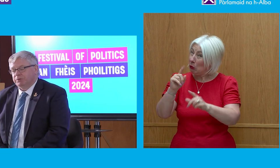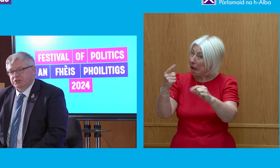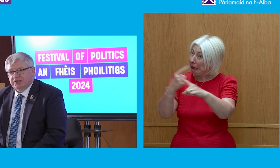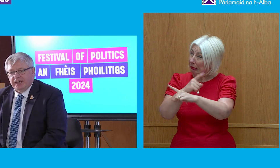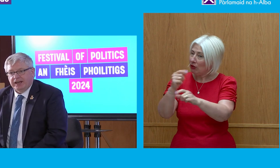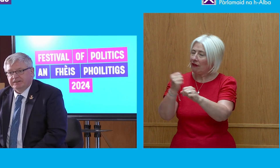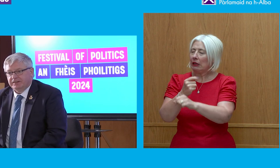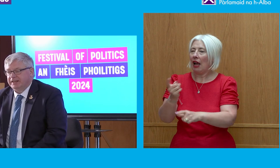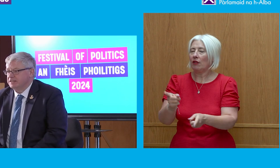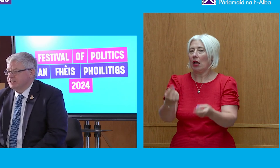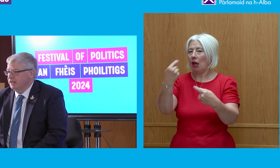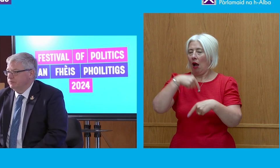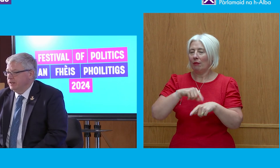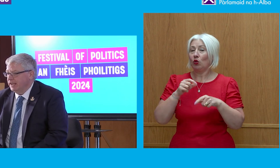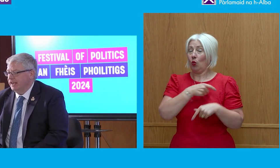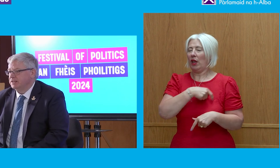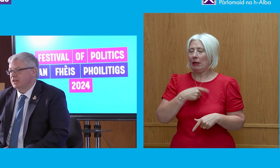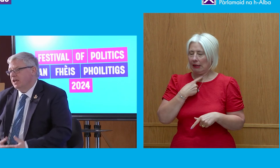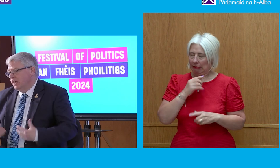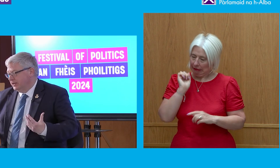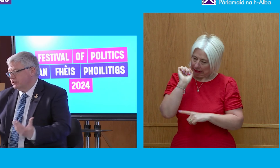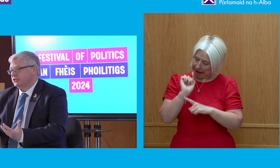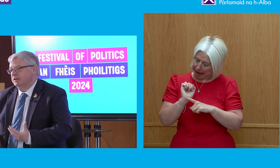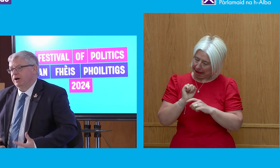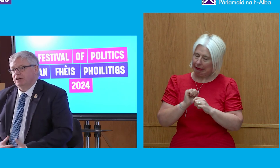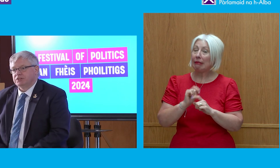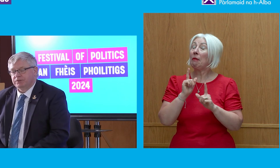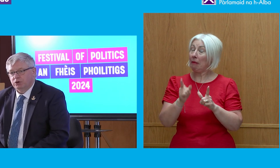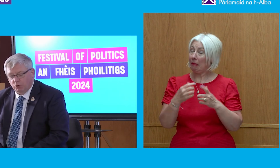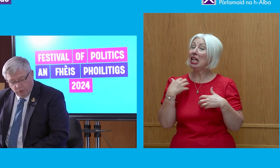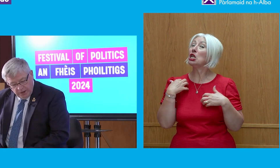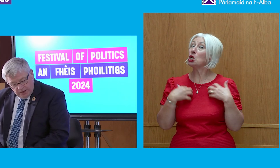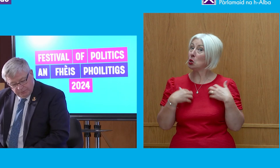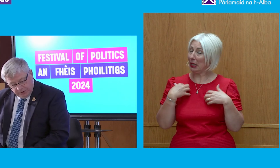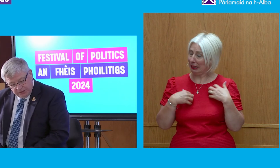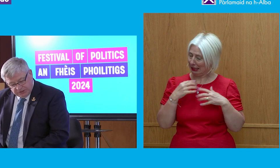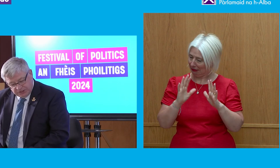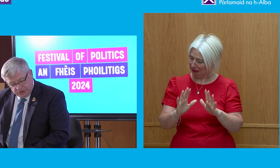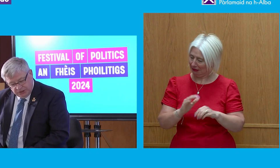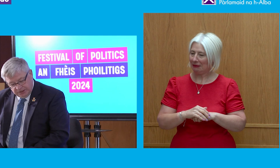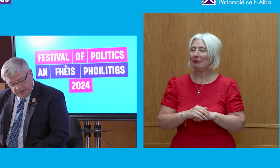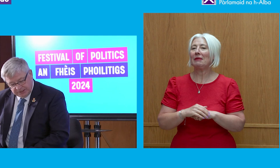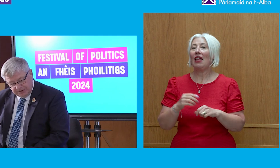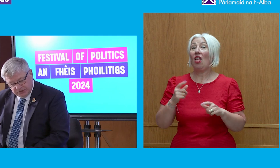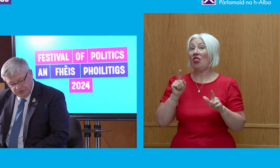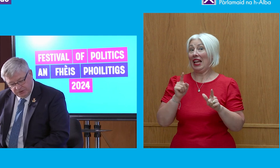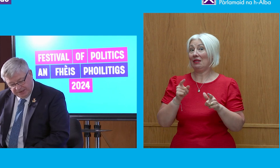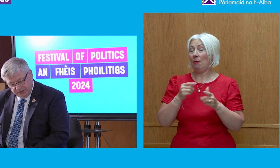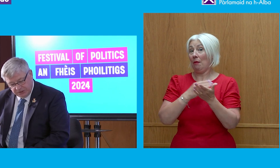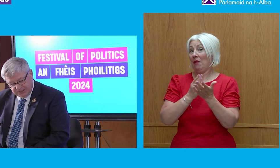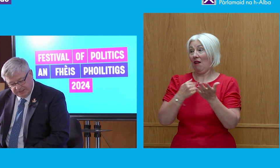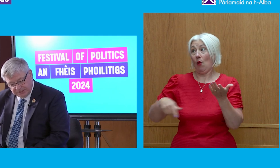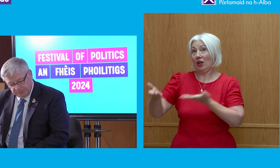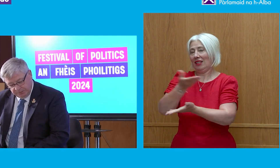they come to us, and that in itself is an interesting part of the call of what our discussion this afternoon